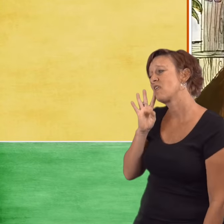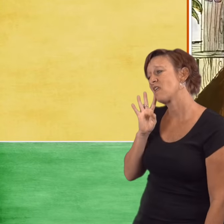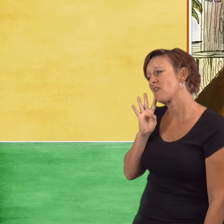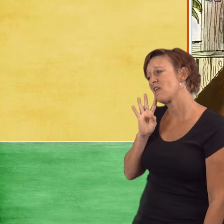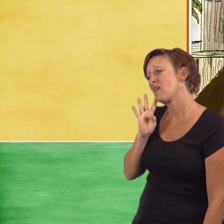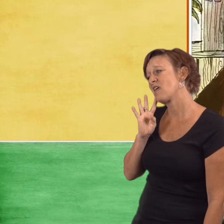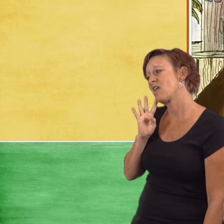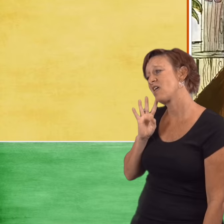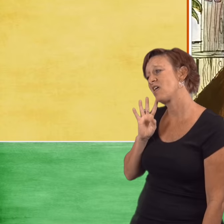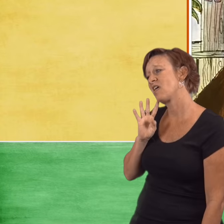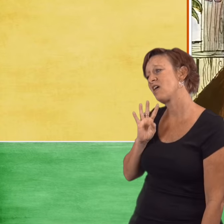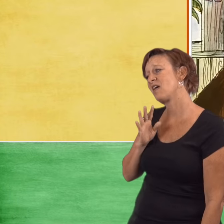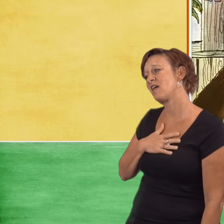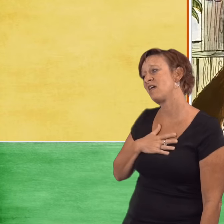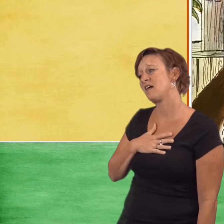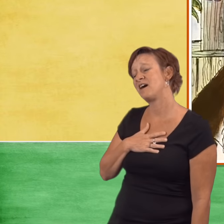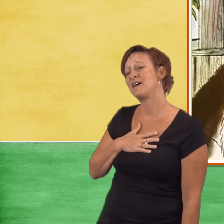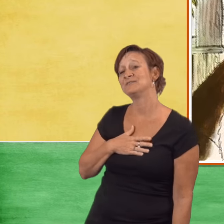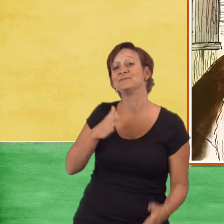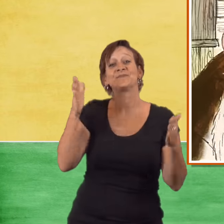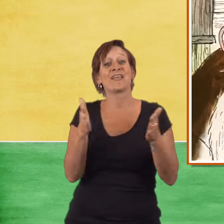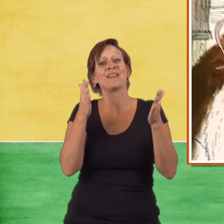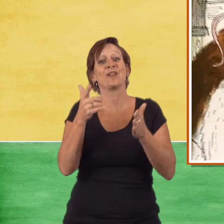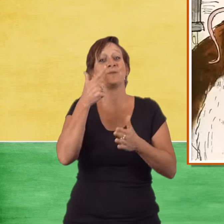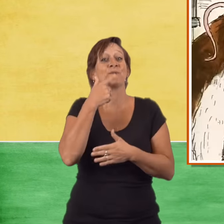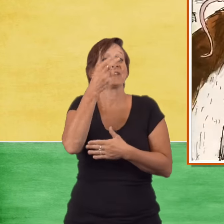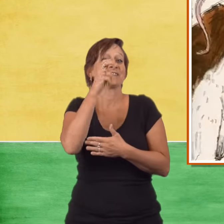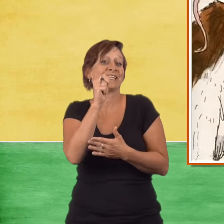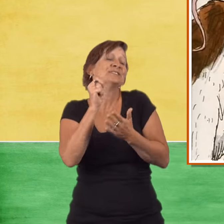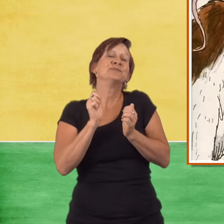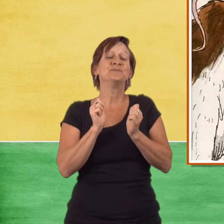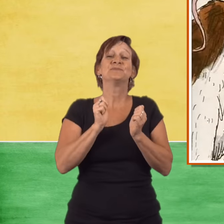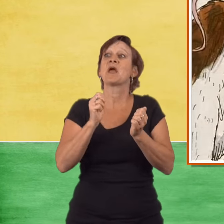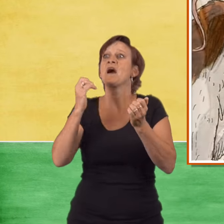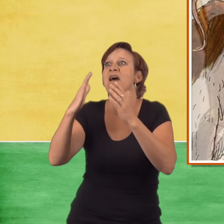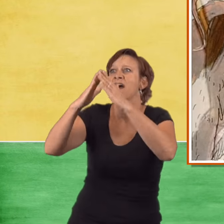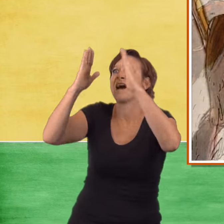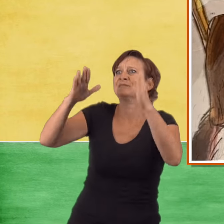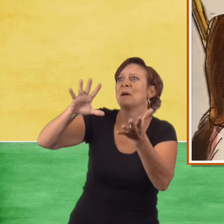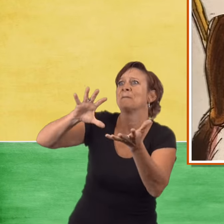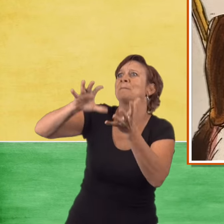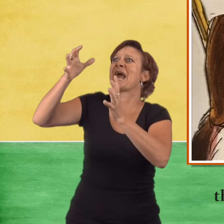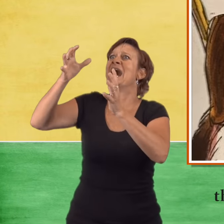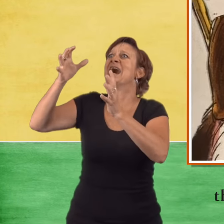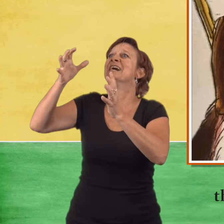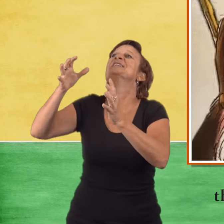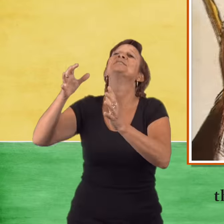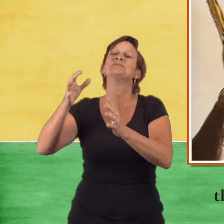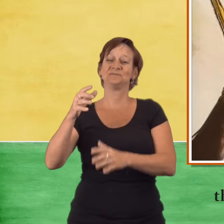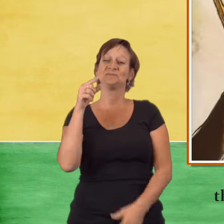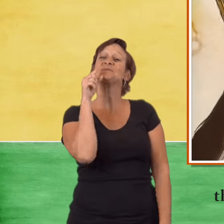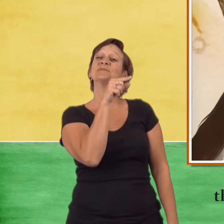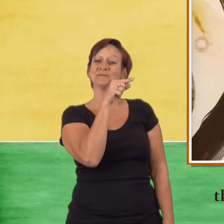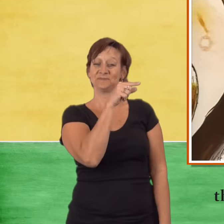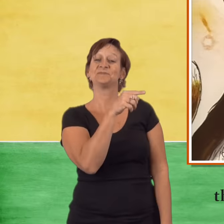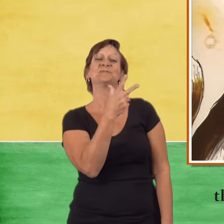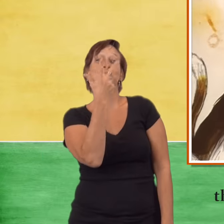After that, whenever there was work to be done, the little red hen had three